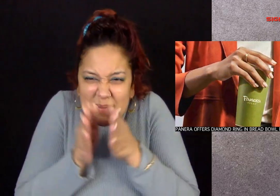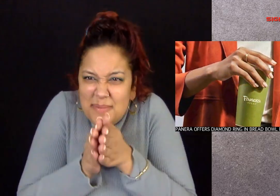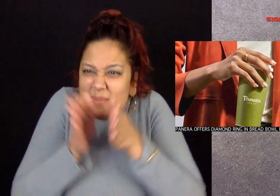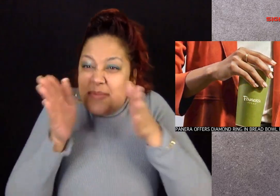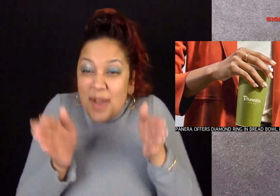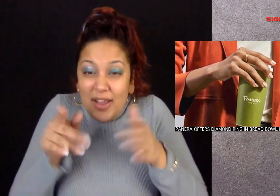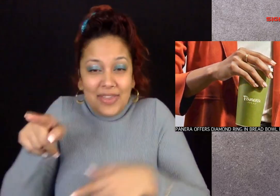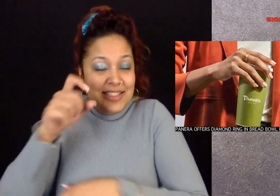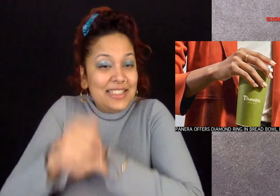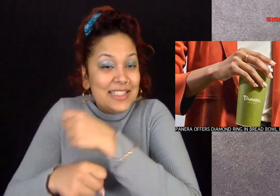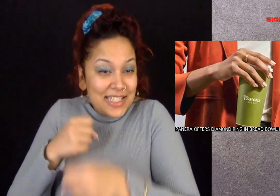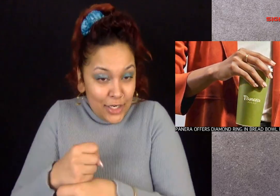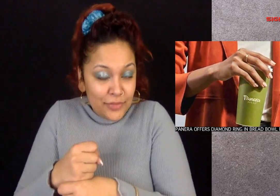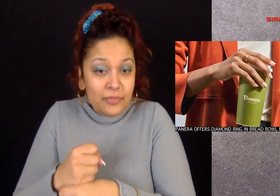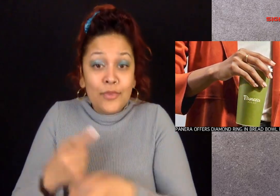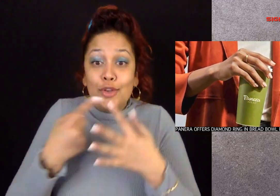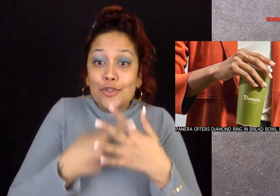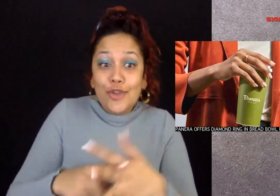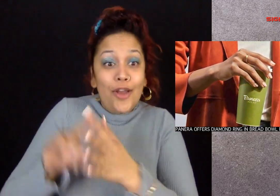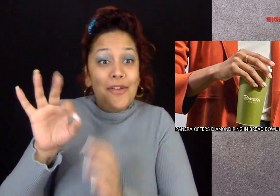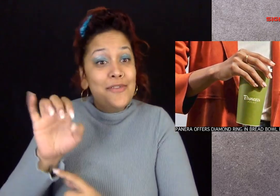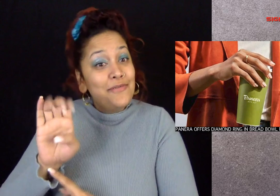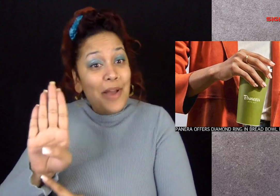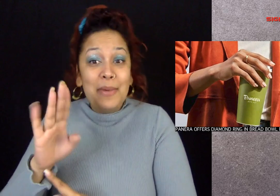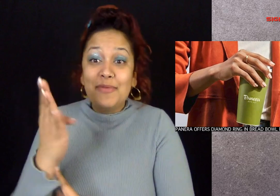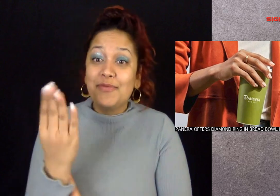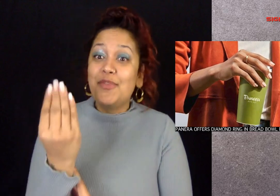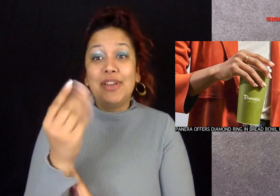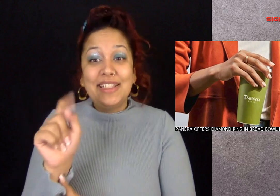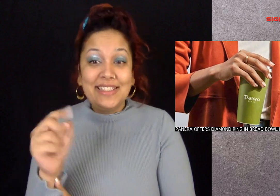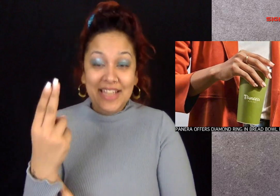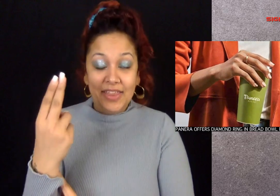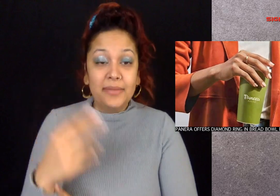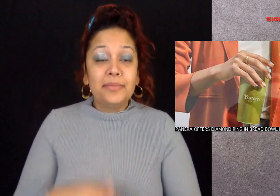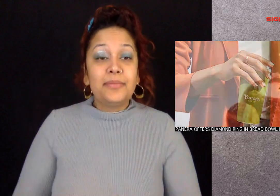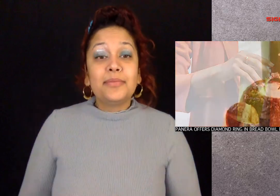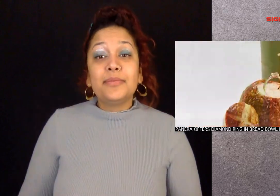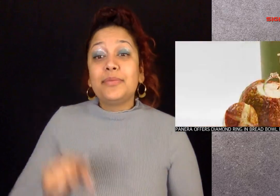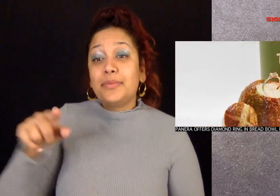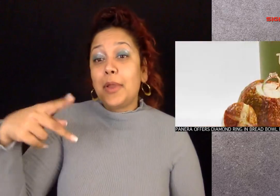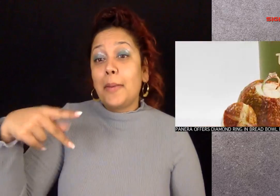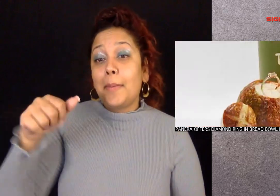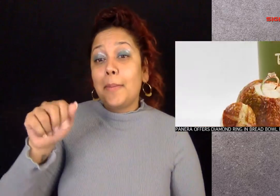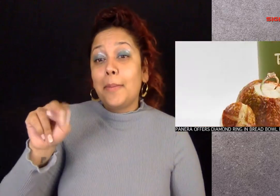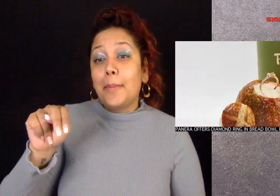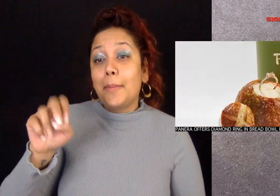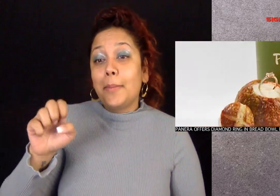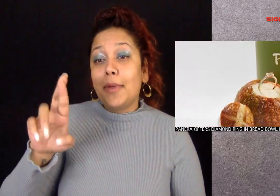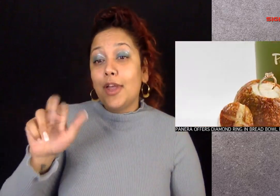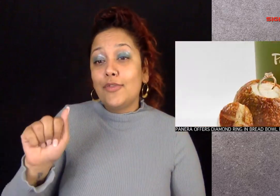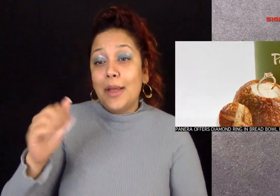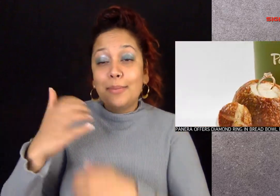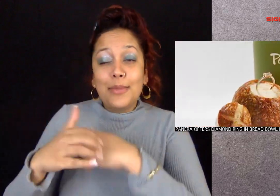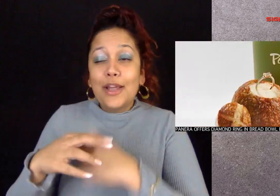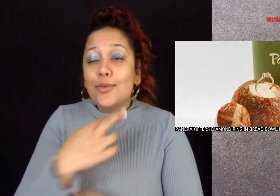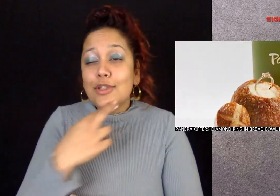The Super Bowl and Valentine's Day are just one day apart this year and starting February